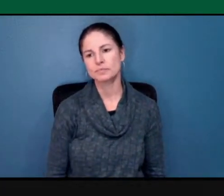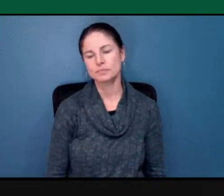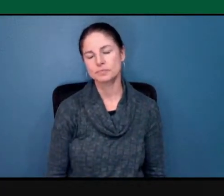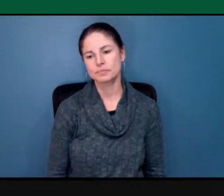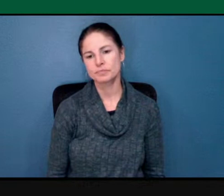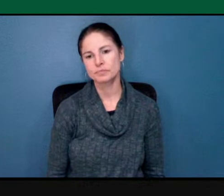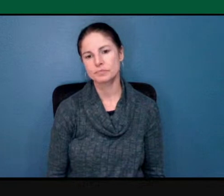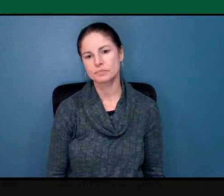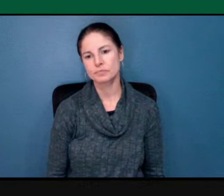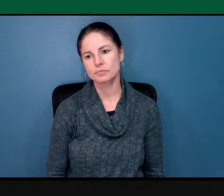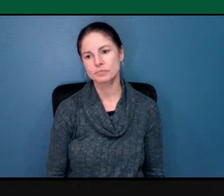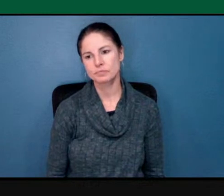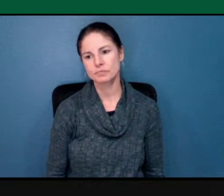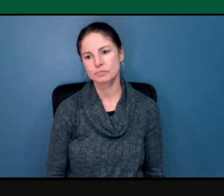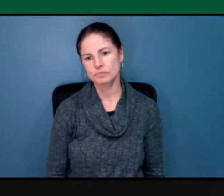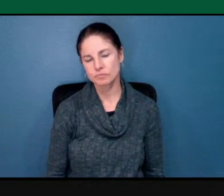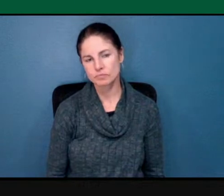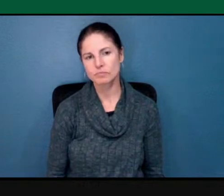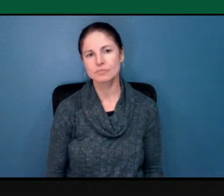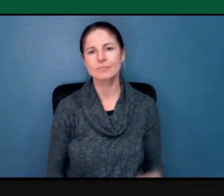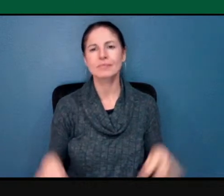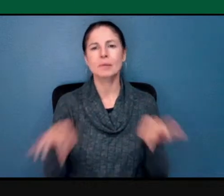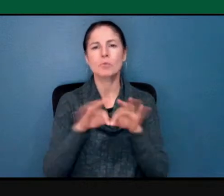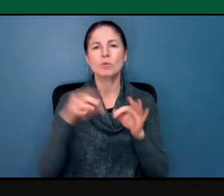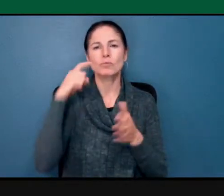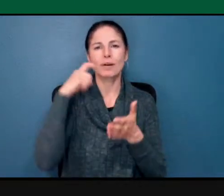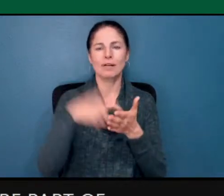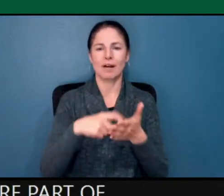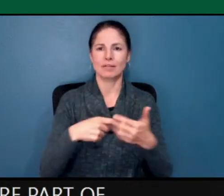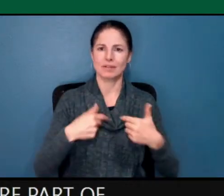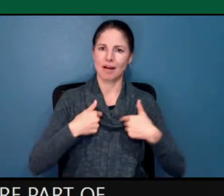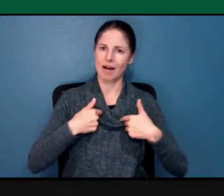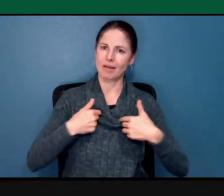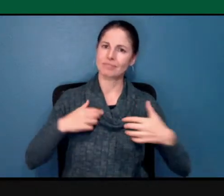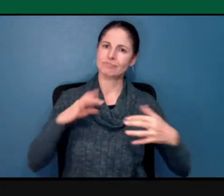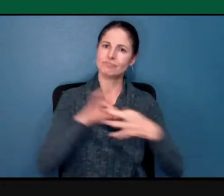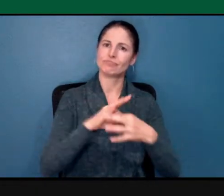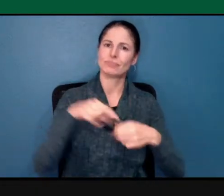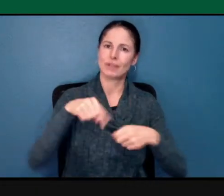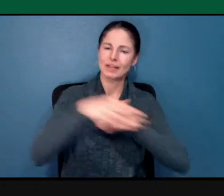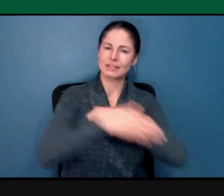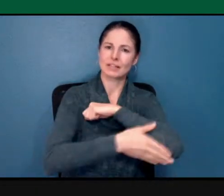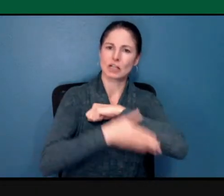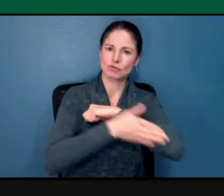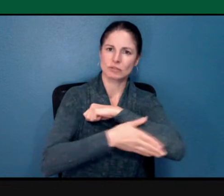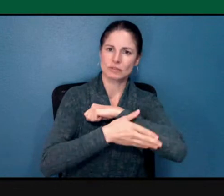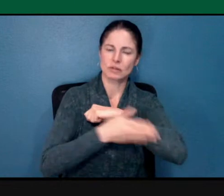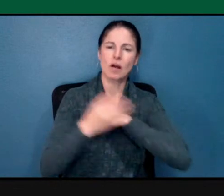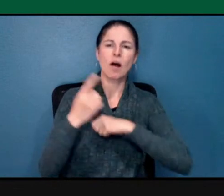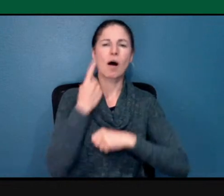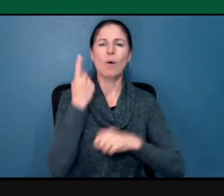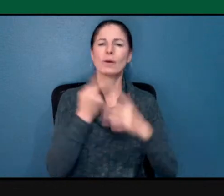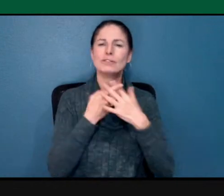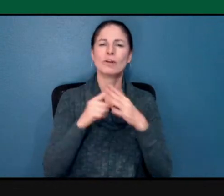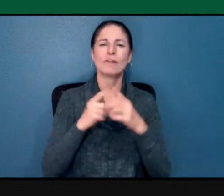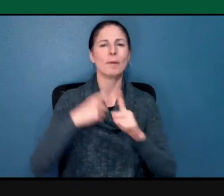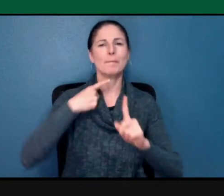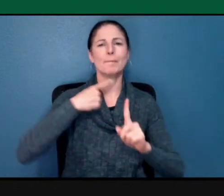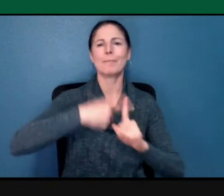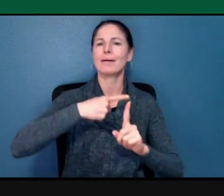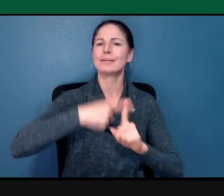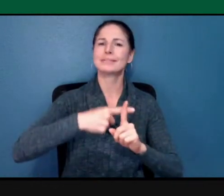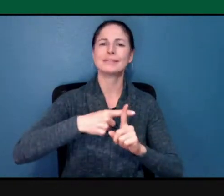first, you know, we're part of this country. What's going right here? First of all, always start from a positive perspective. I'm a forever